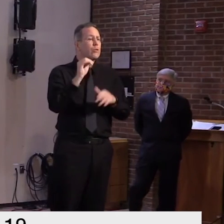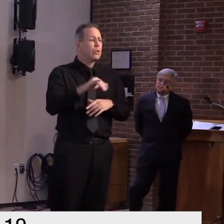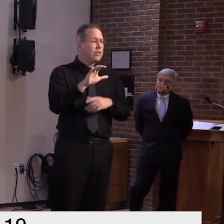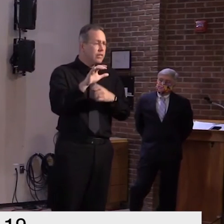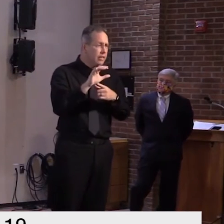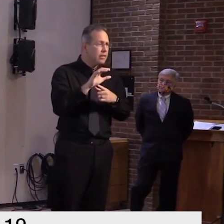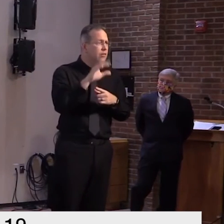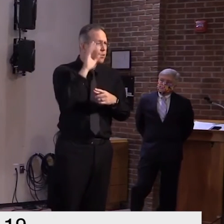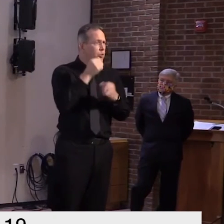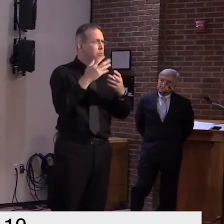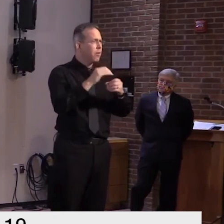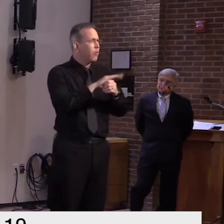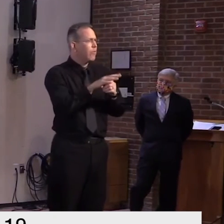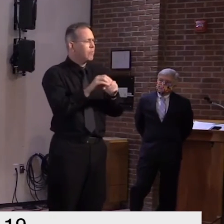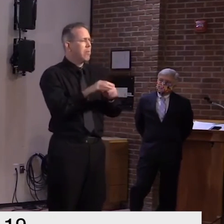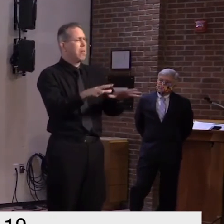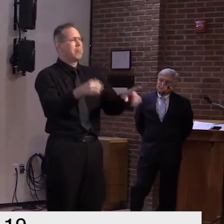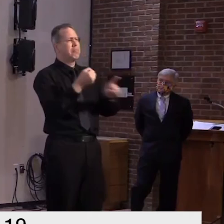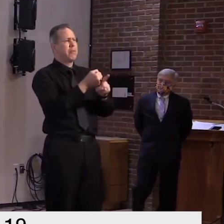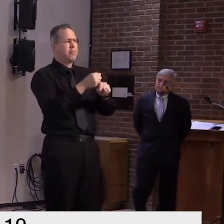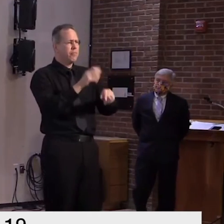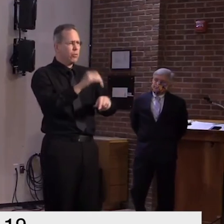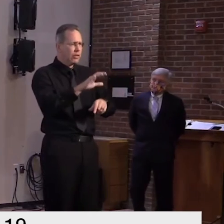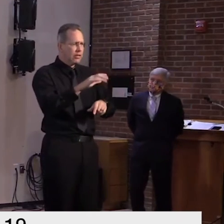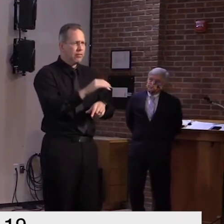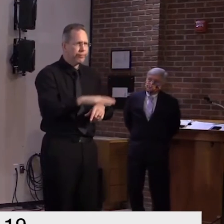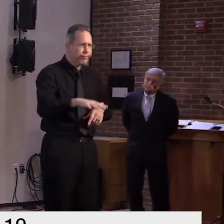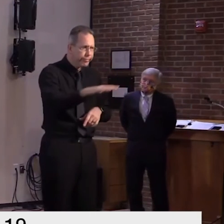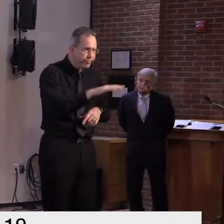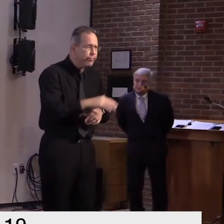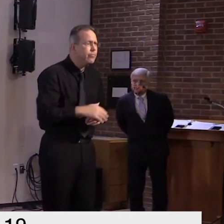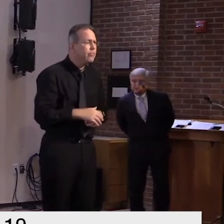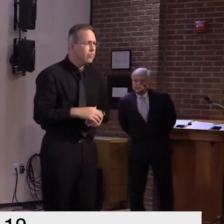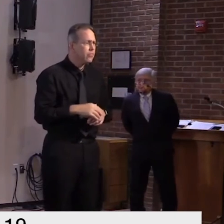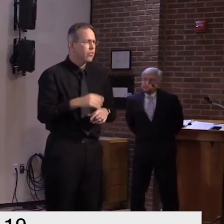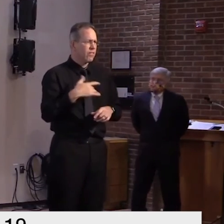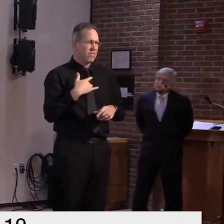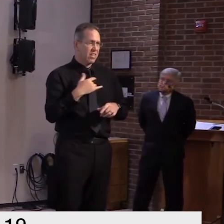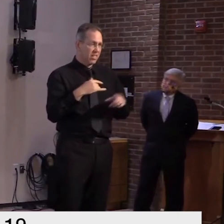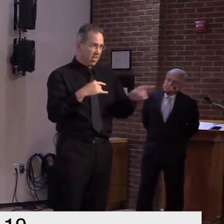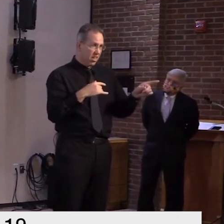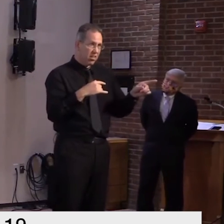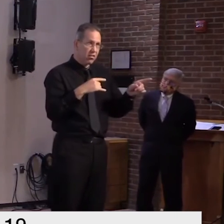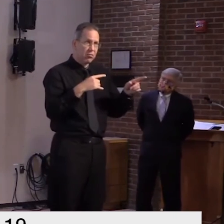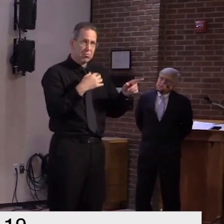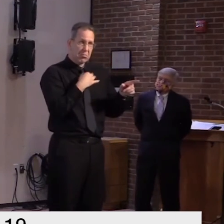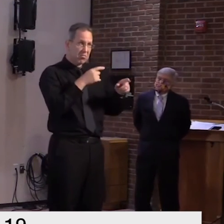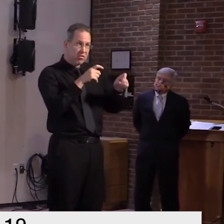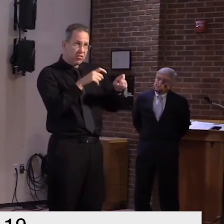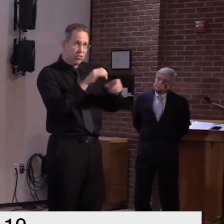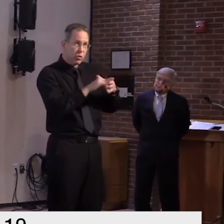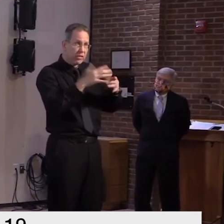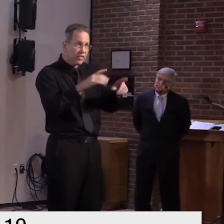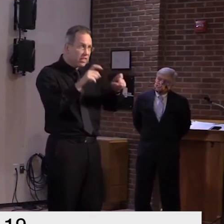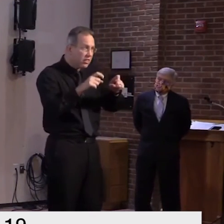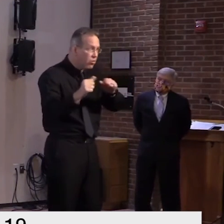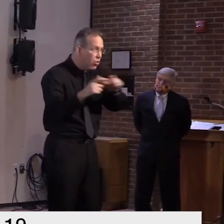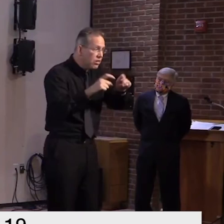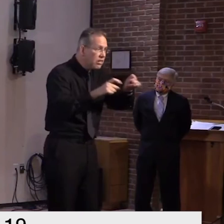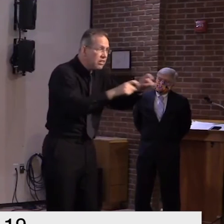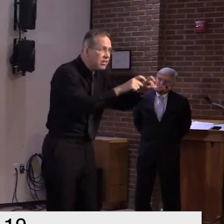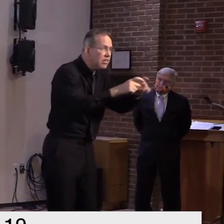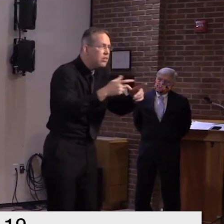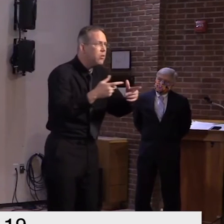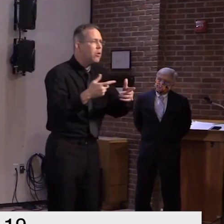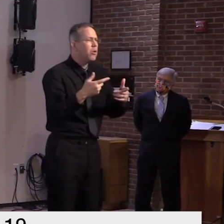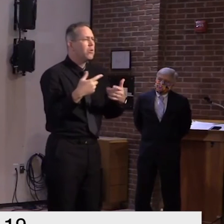done many thousands to check that out that's way more than most places in the united